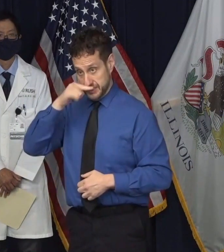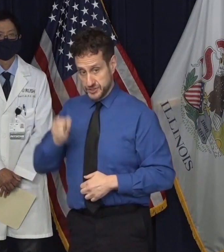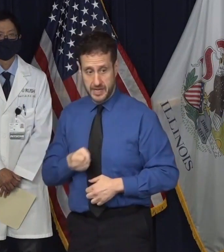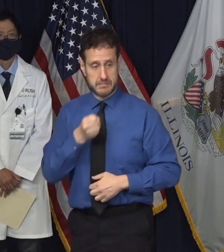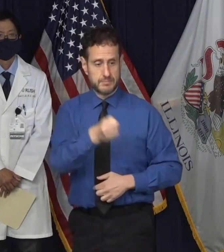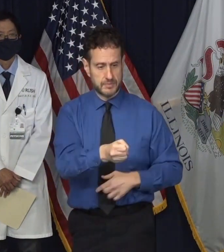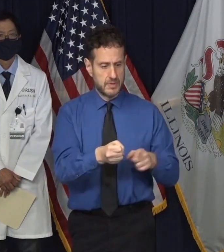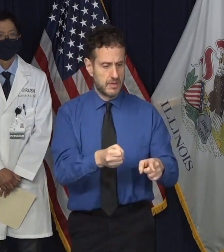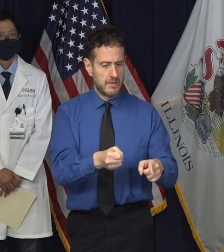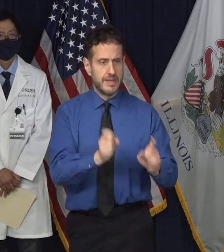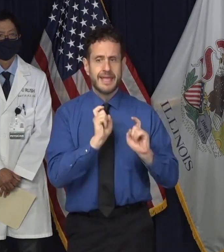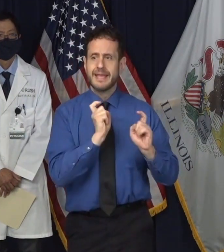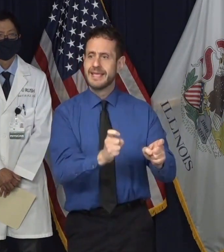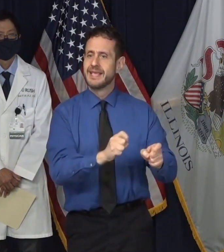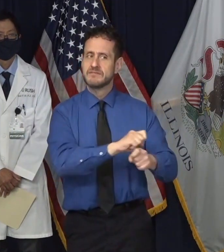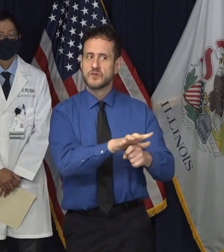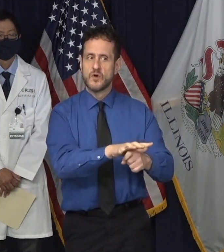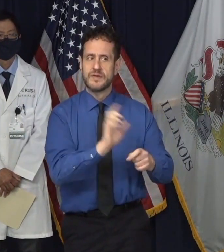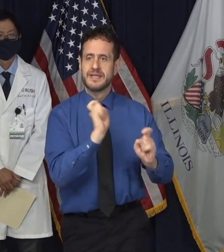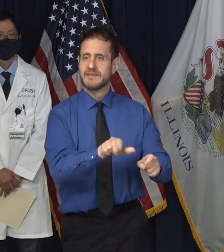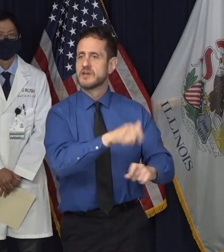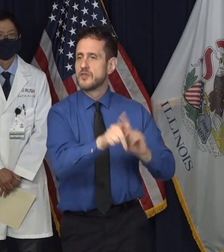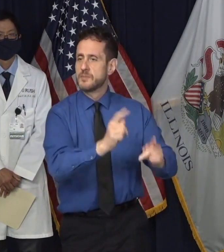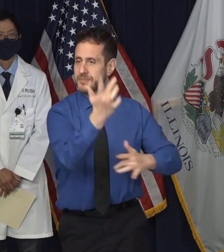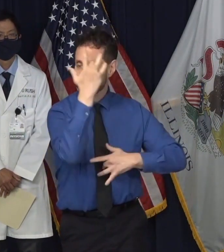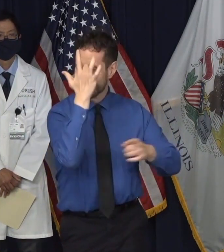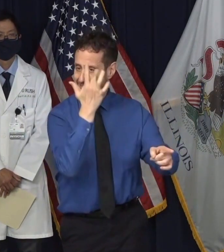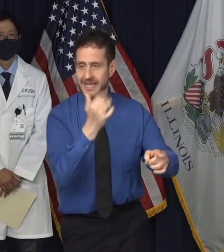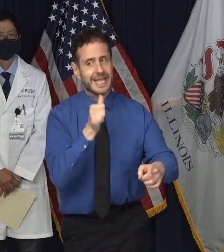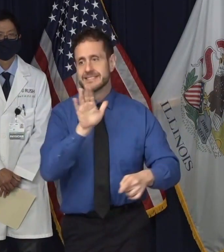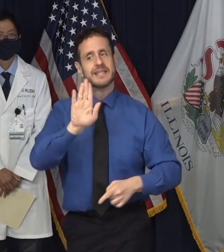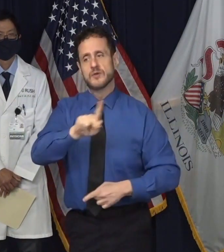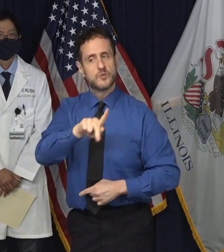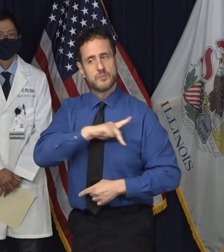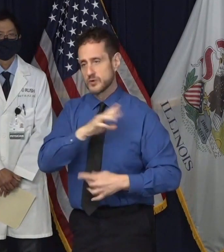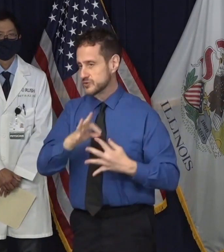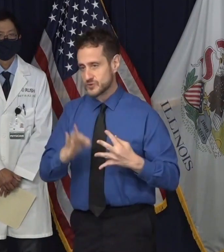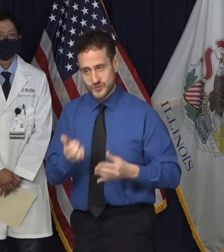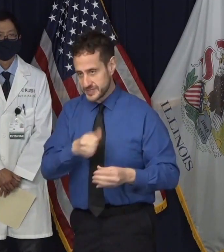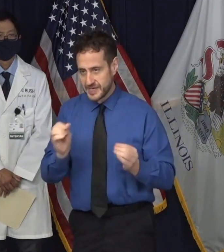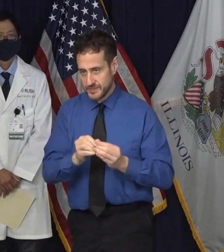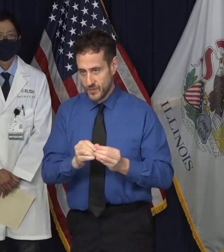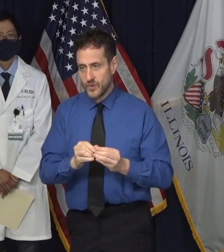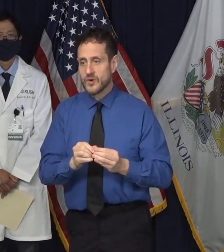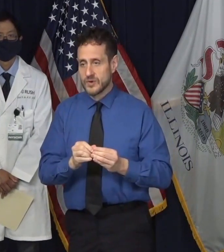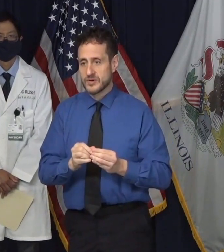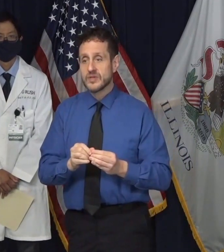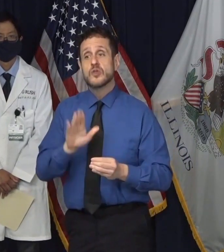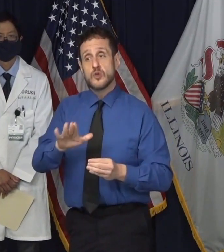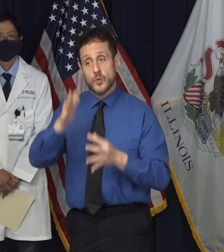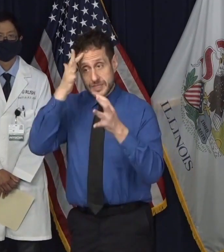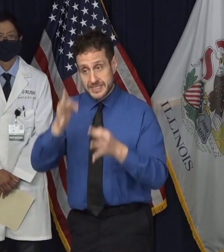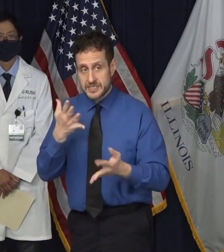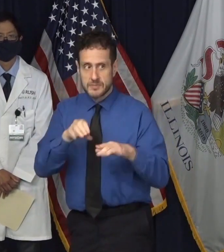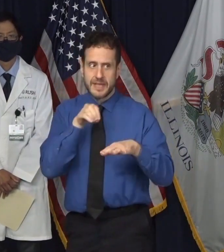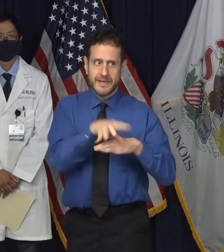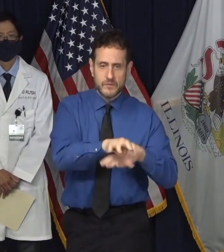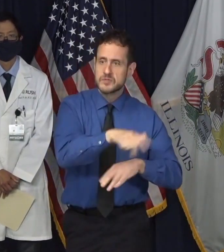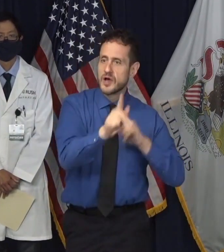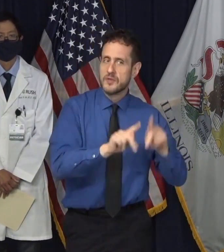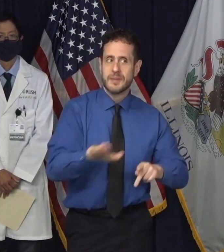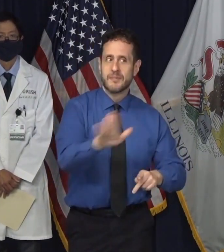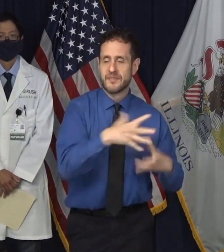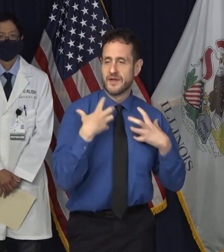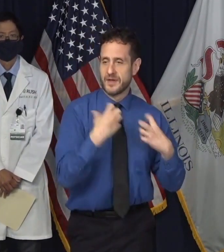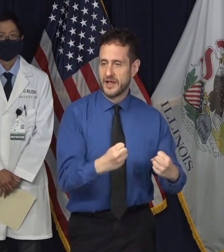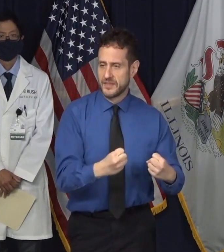decision wouldn't call that your personal choice. I want our kids back on the playing field or on